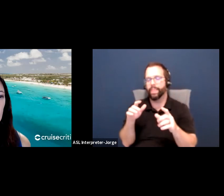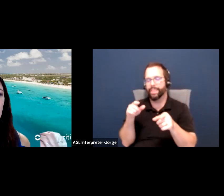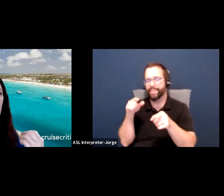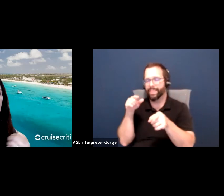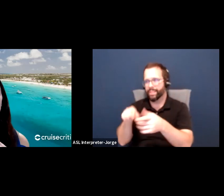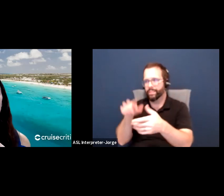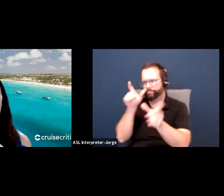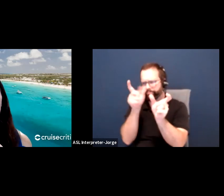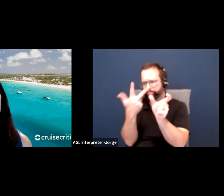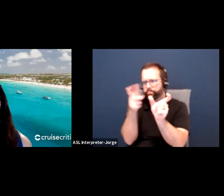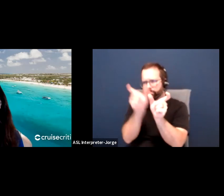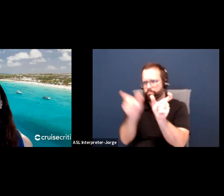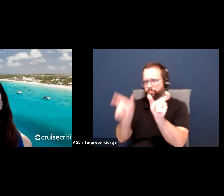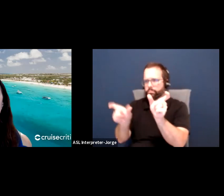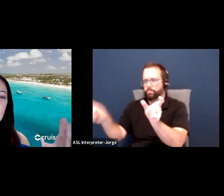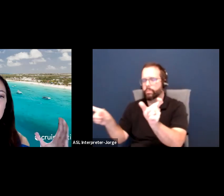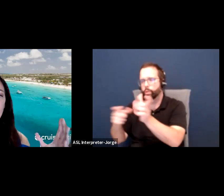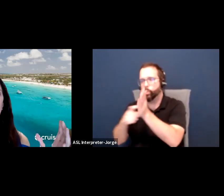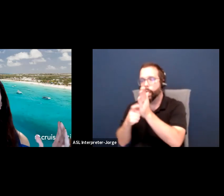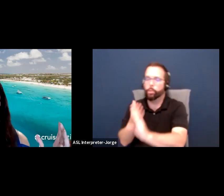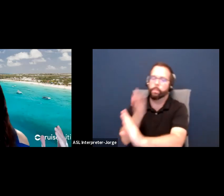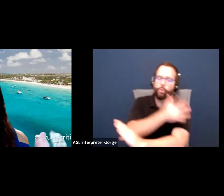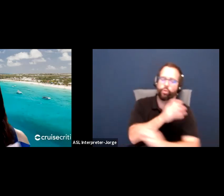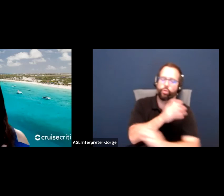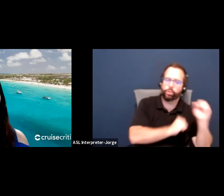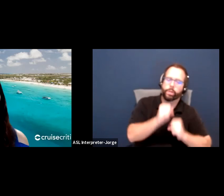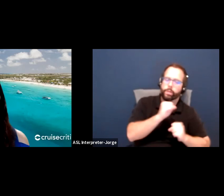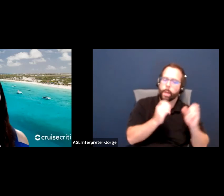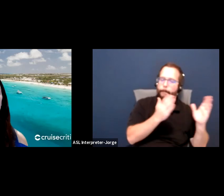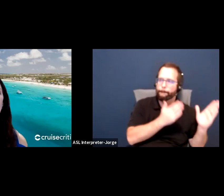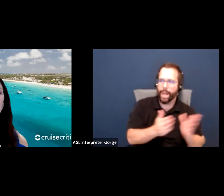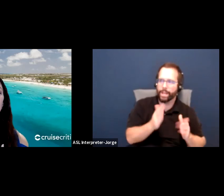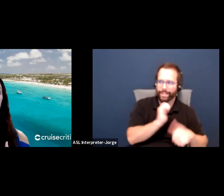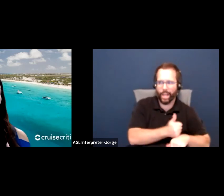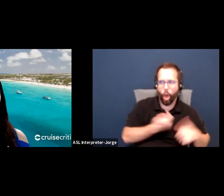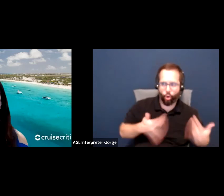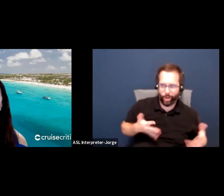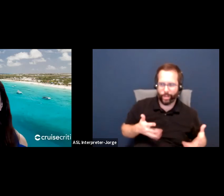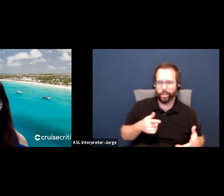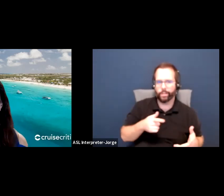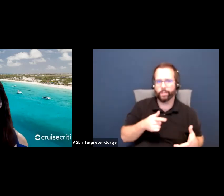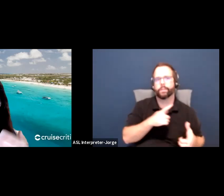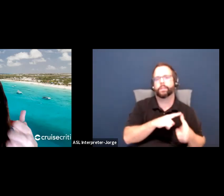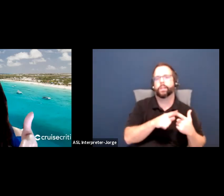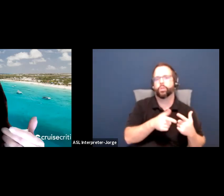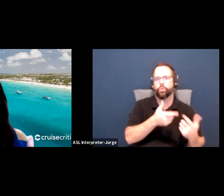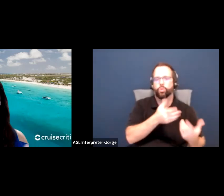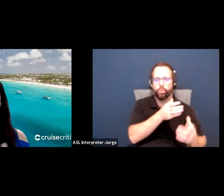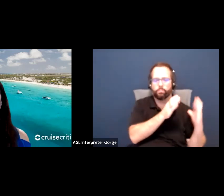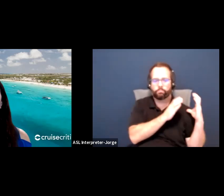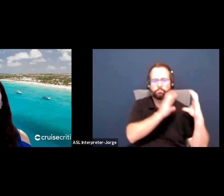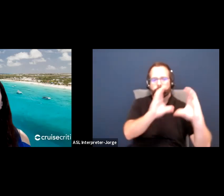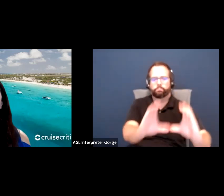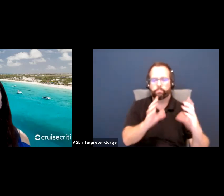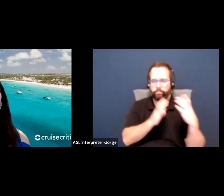you distribute them, and then we're going to meet to prioritize our goals and introduce the quarterly goal planning process, which is this.